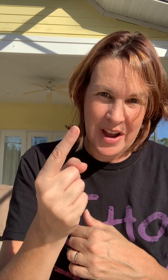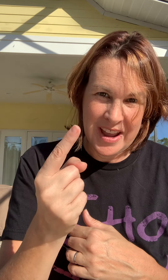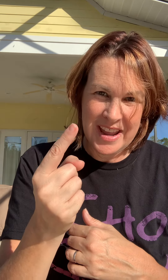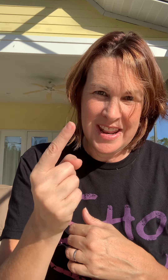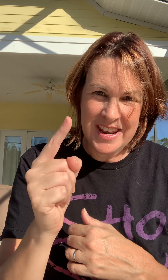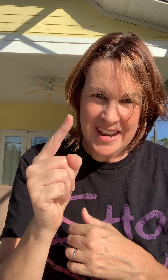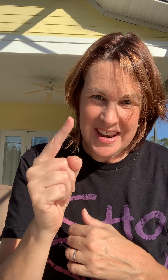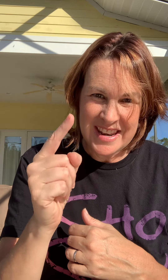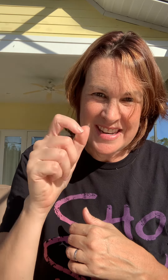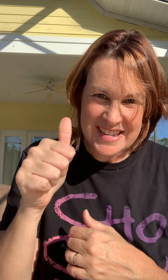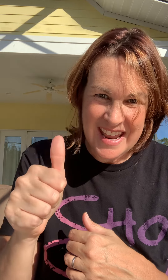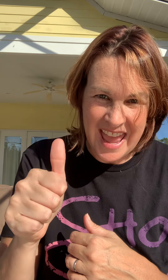1-10.